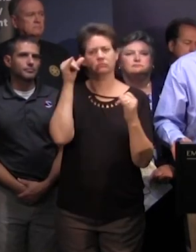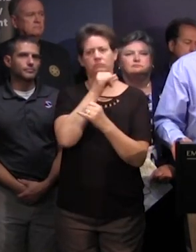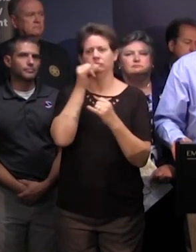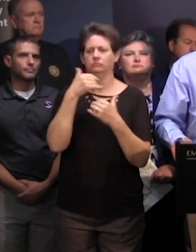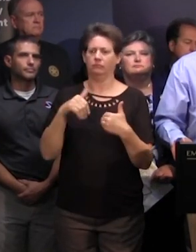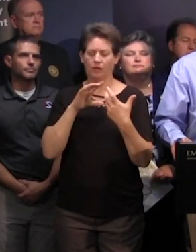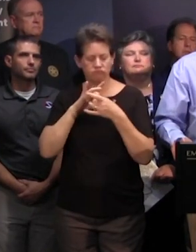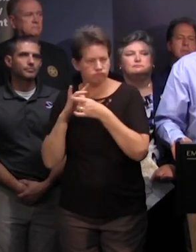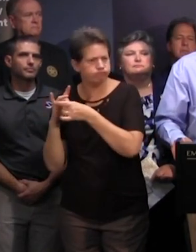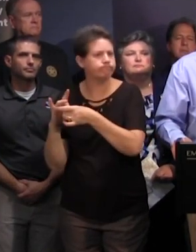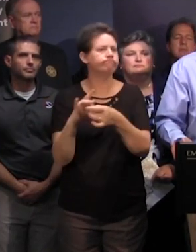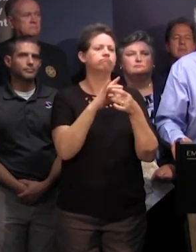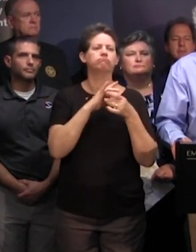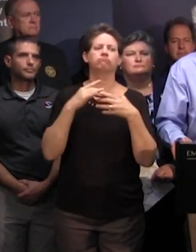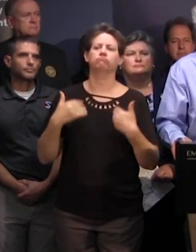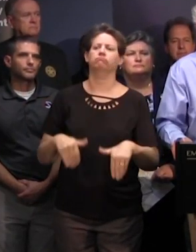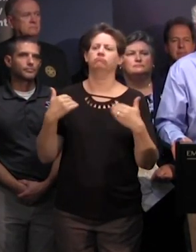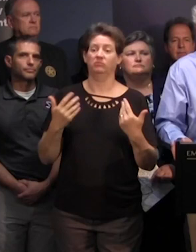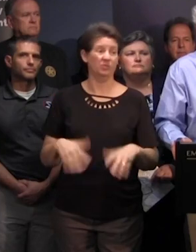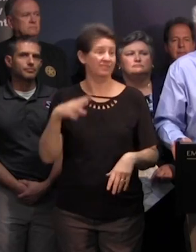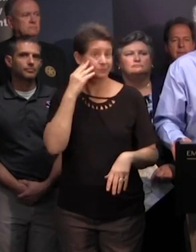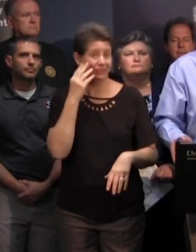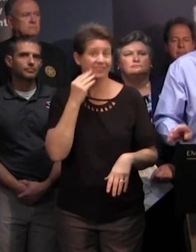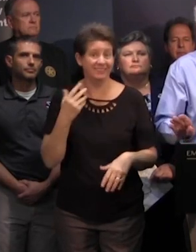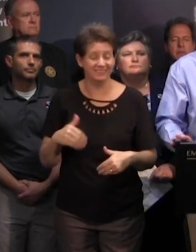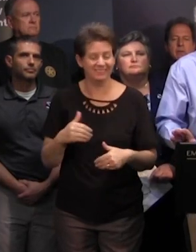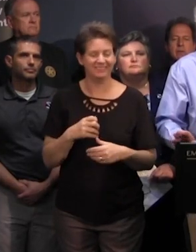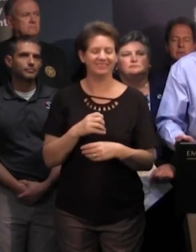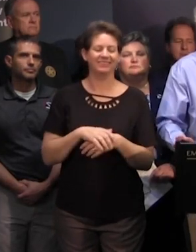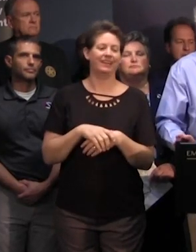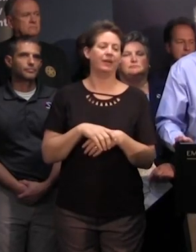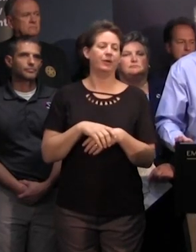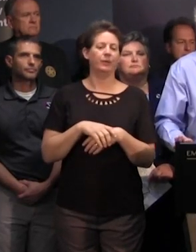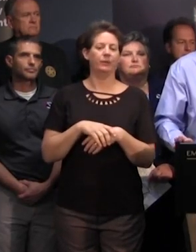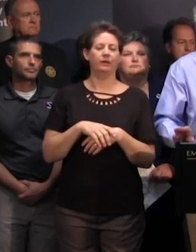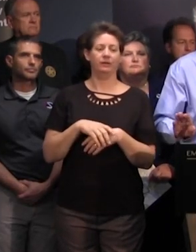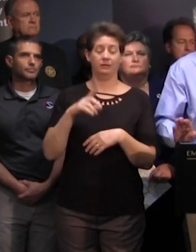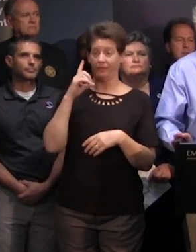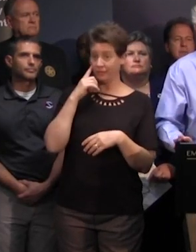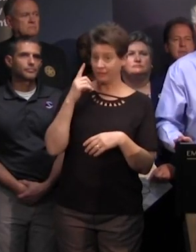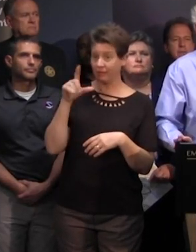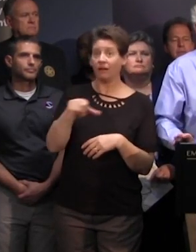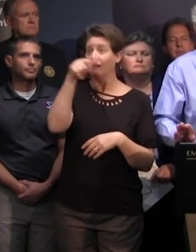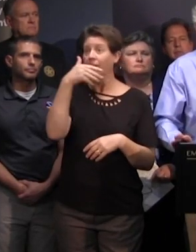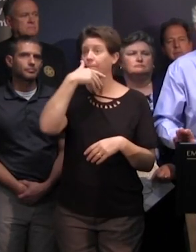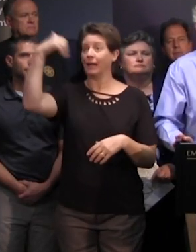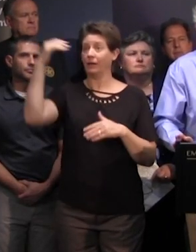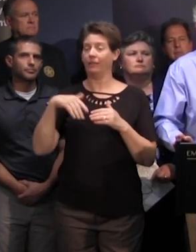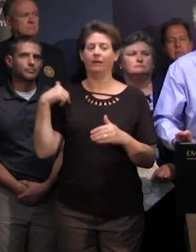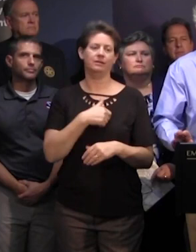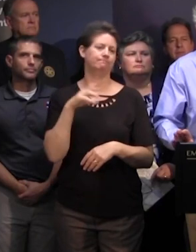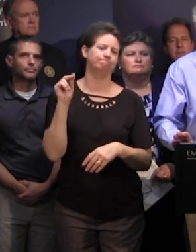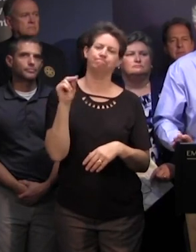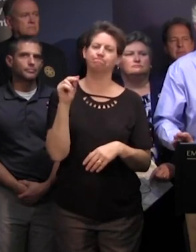enormously well together we've we've had the experience recently and i don't think anybody can do it any better than we